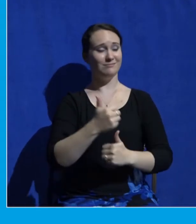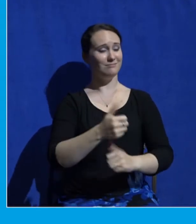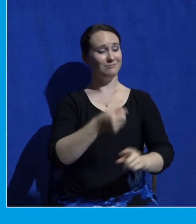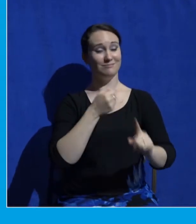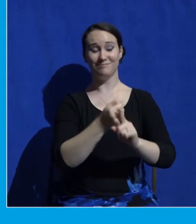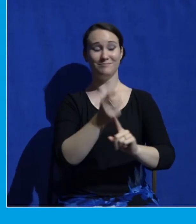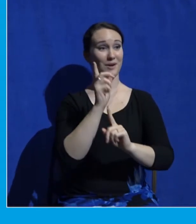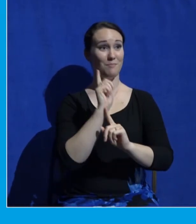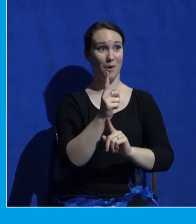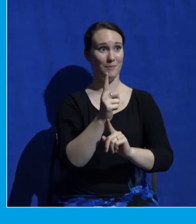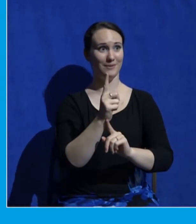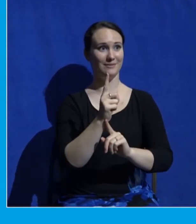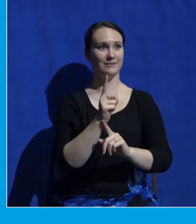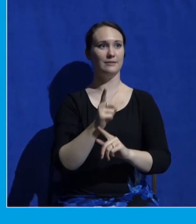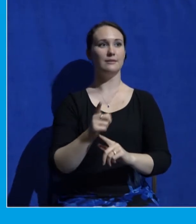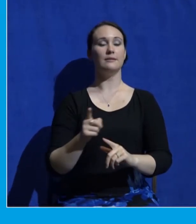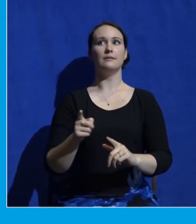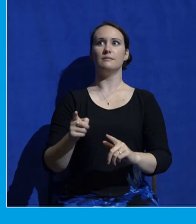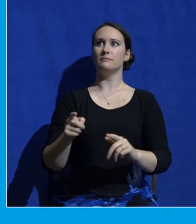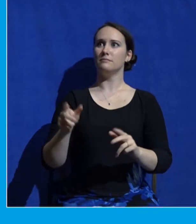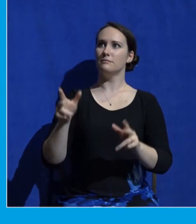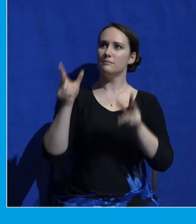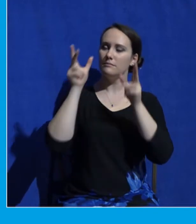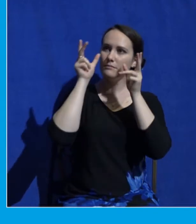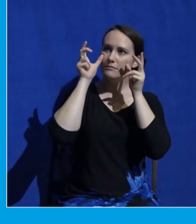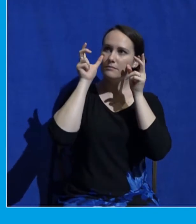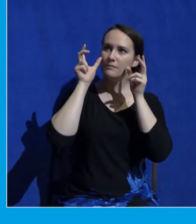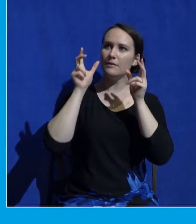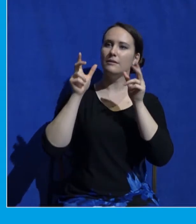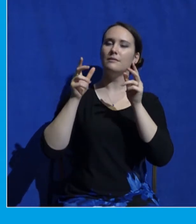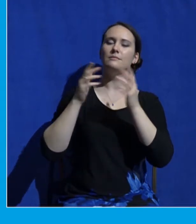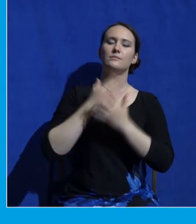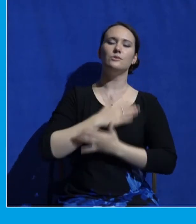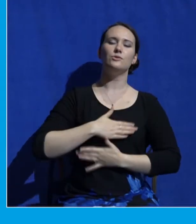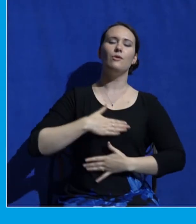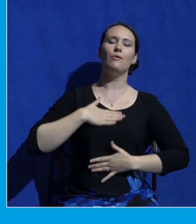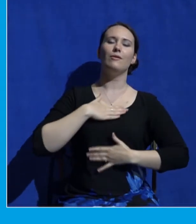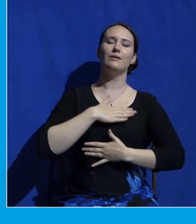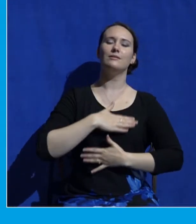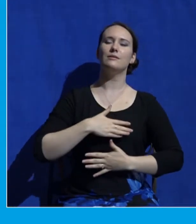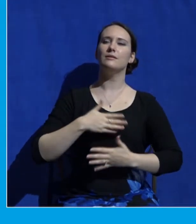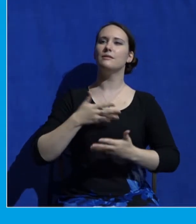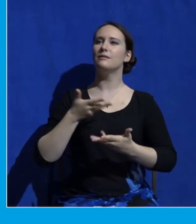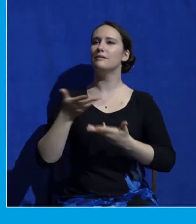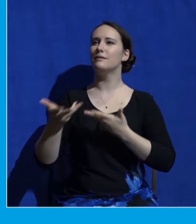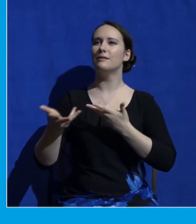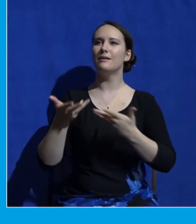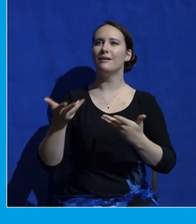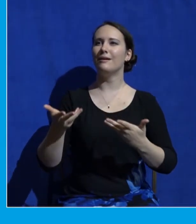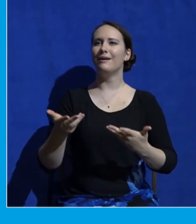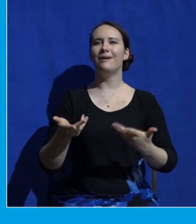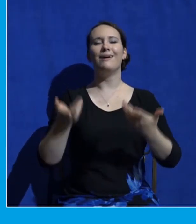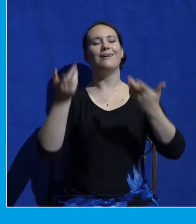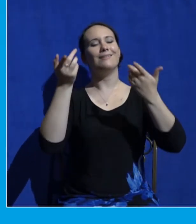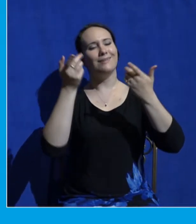soak it in and then somebody over here just says something that ruins the whole deal.